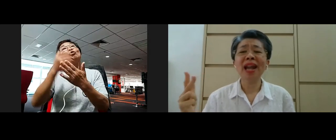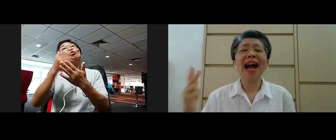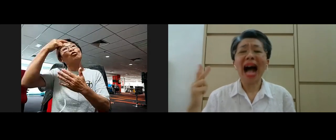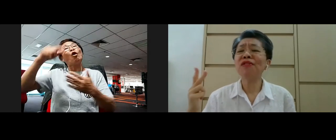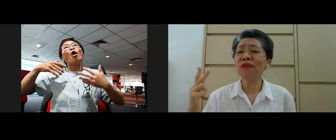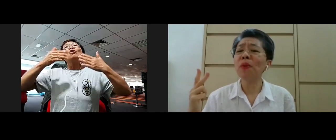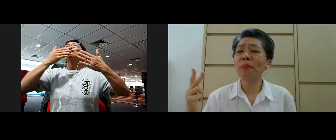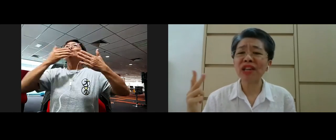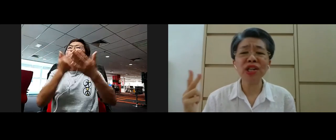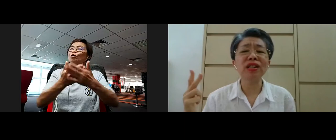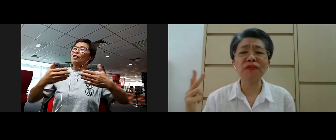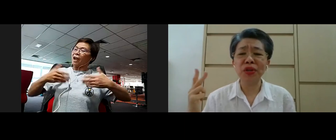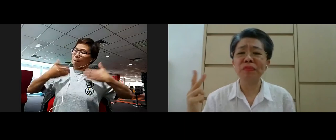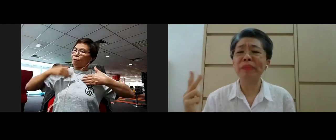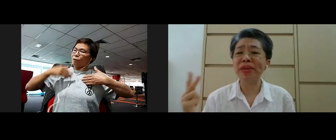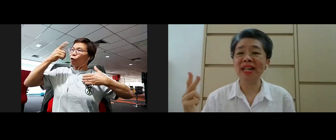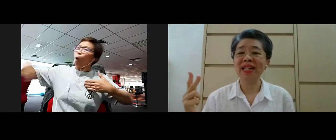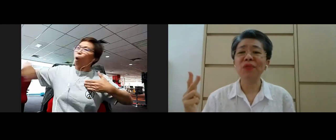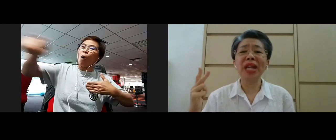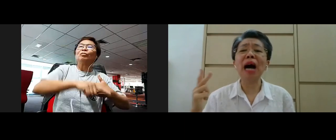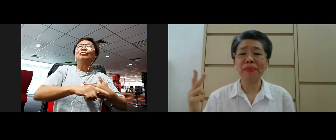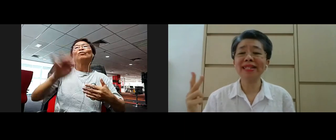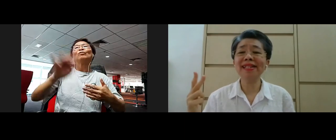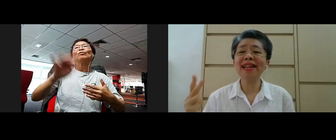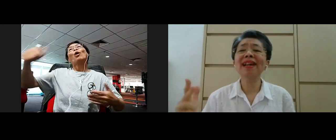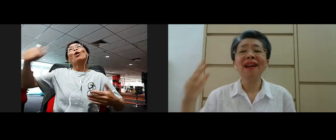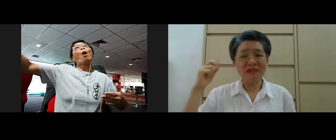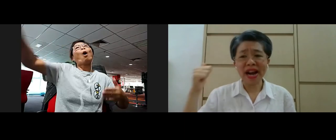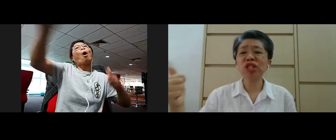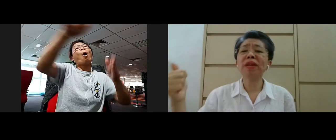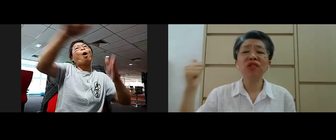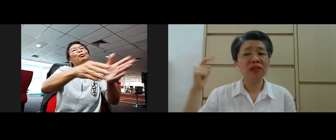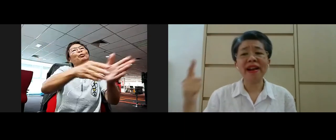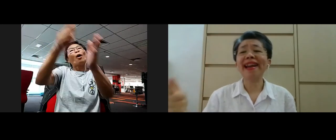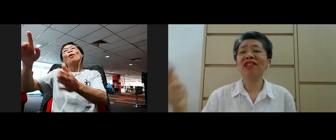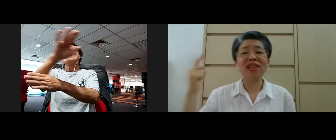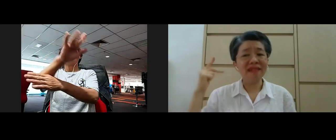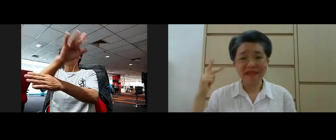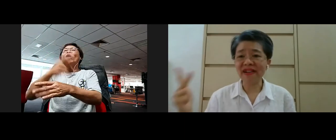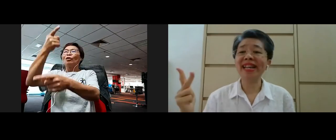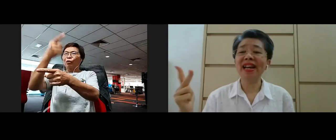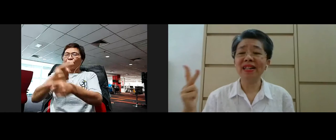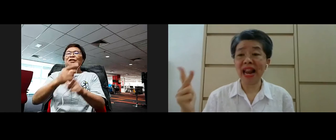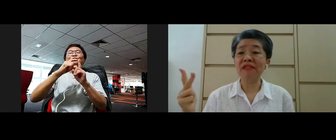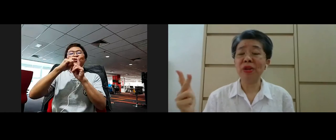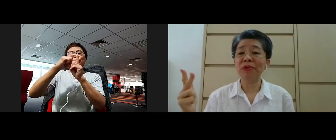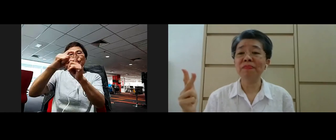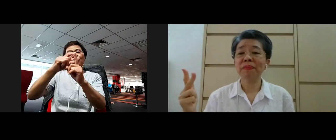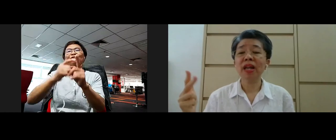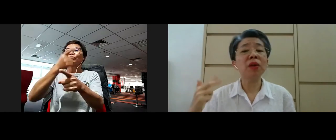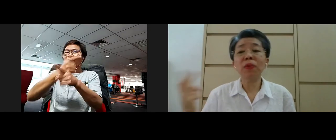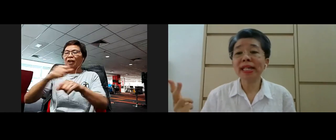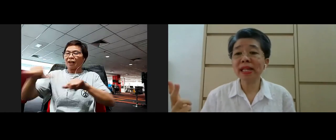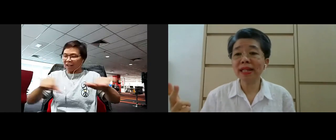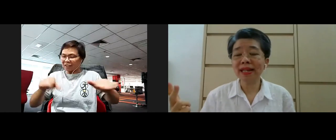beings out of compassion of human beings we are practicing right speech right action right livelihood